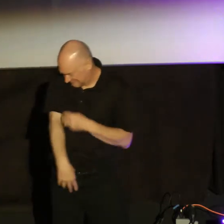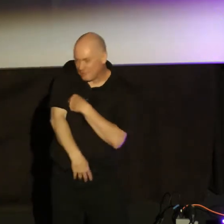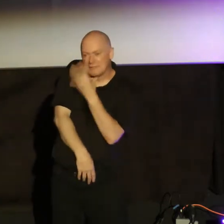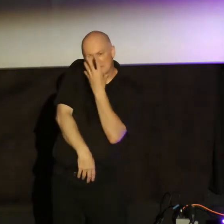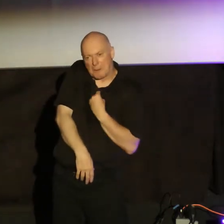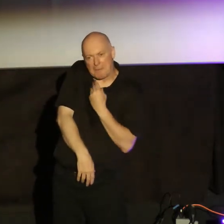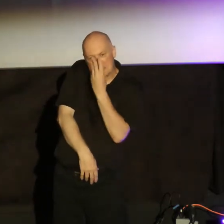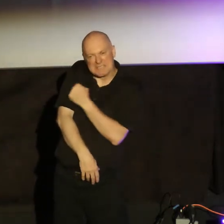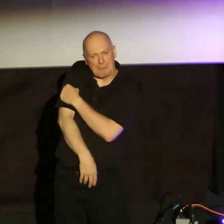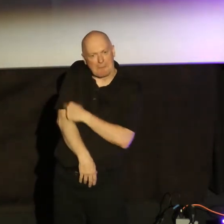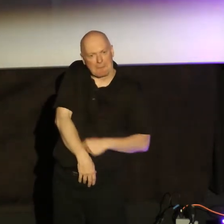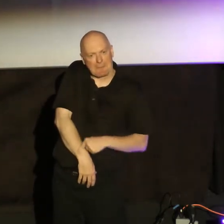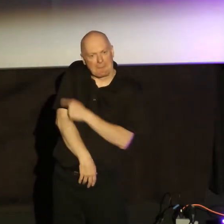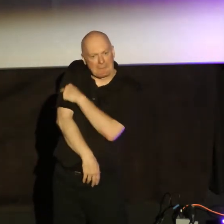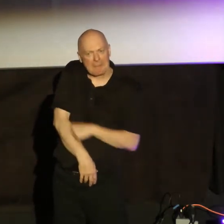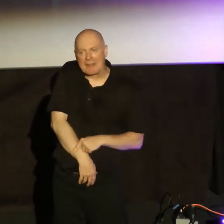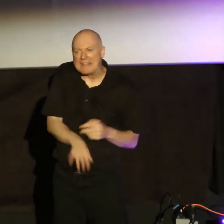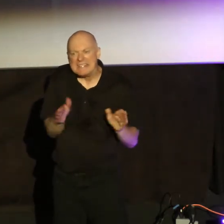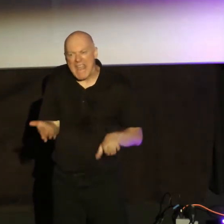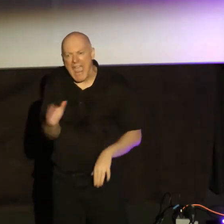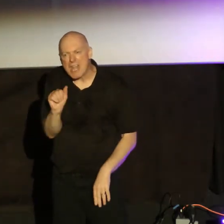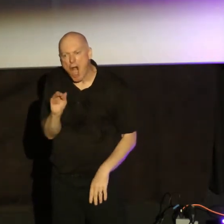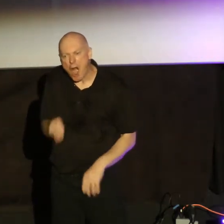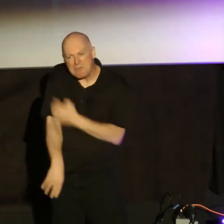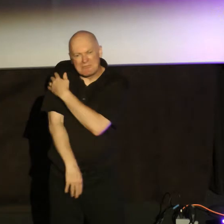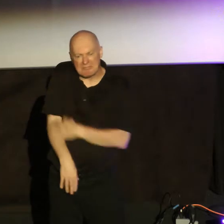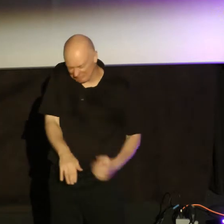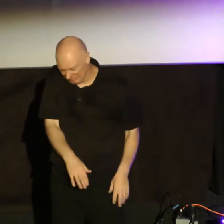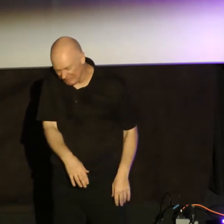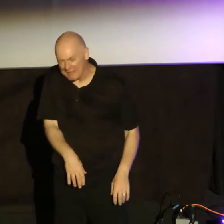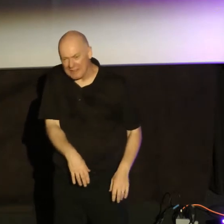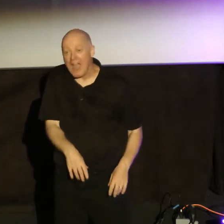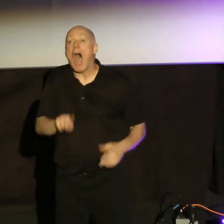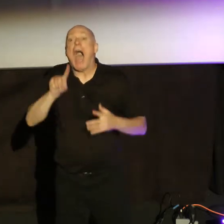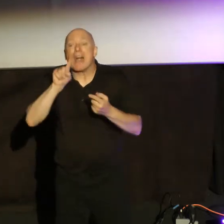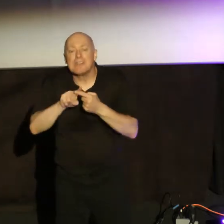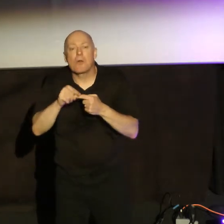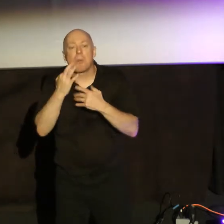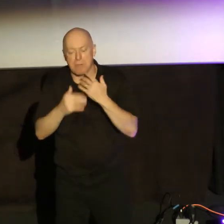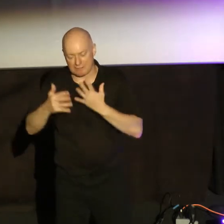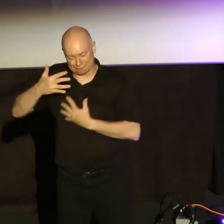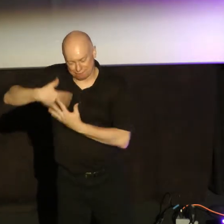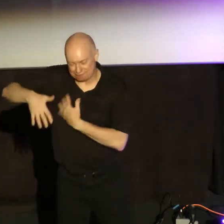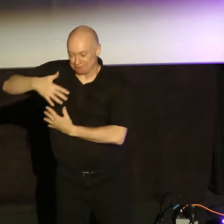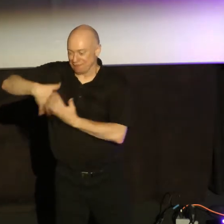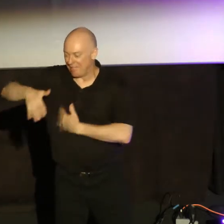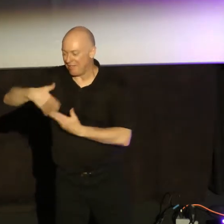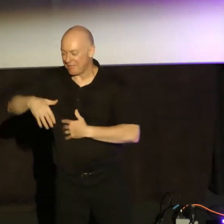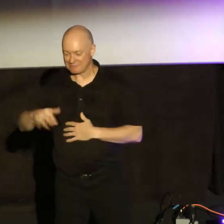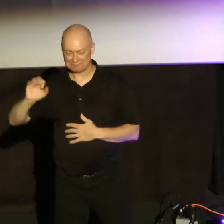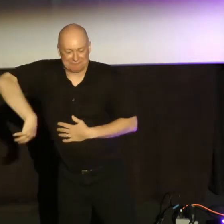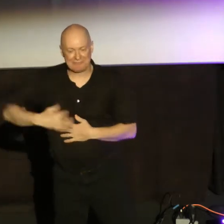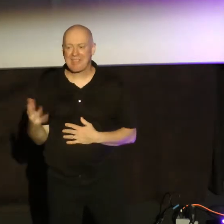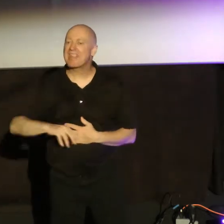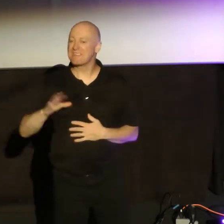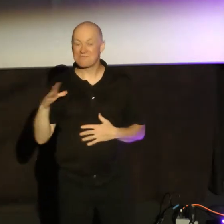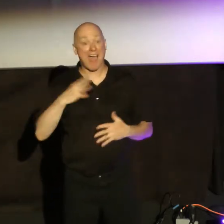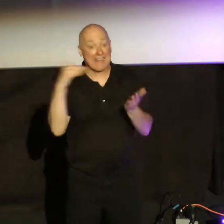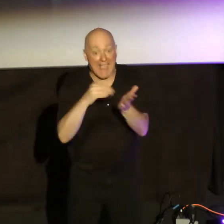is there, but it is a dead arm. Until the blood starts flowing and comes back to it. James is speaking. It's interesting.